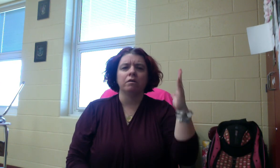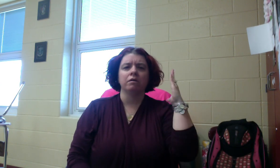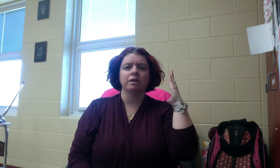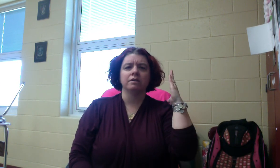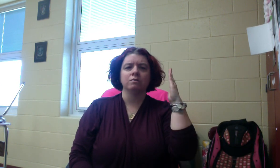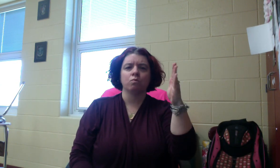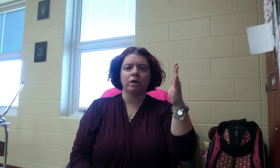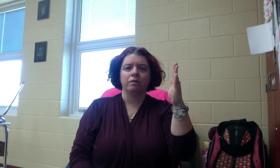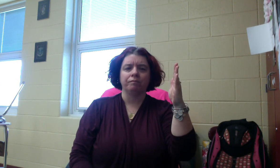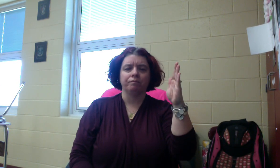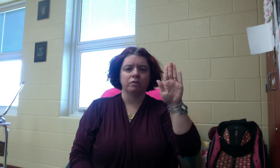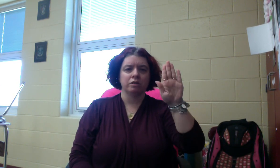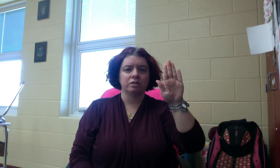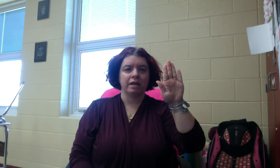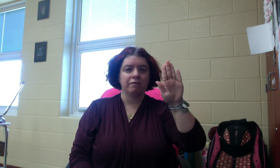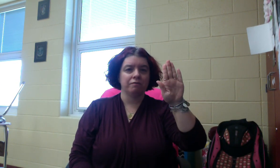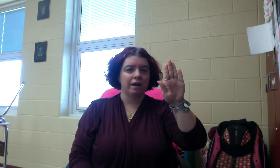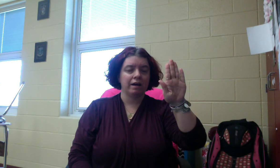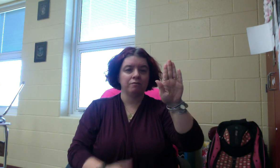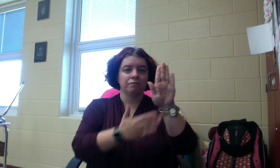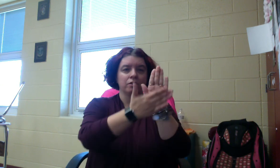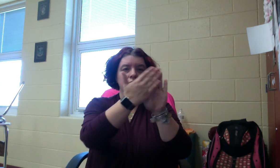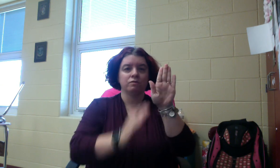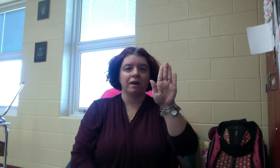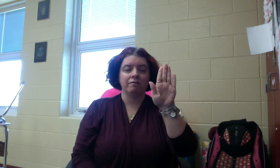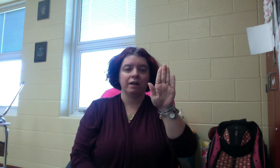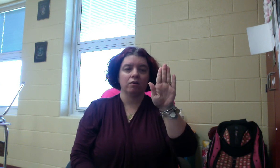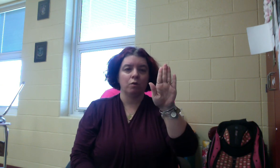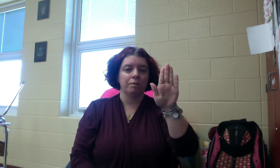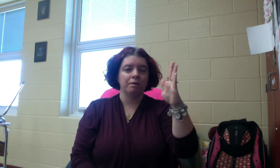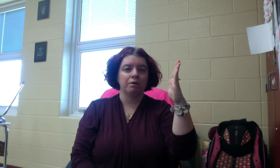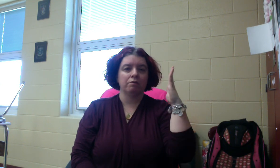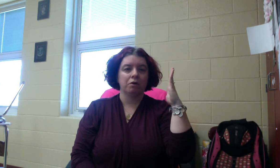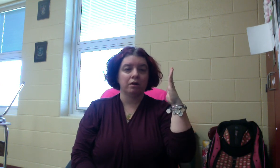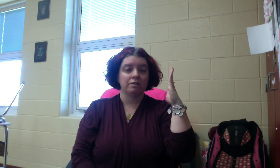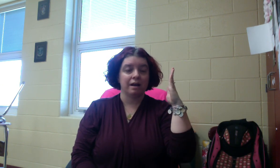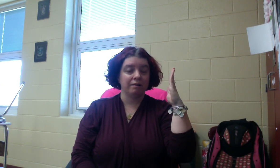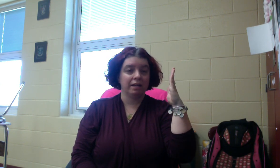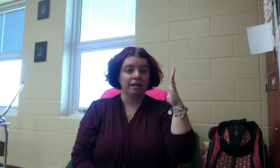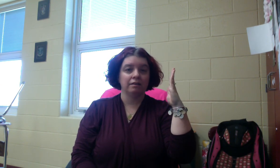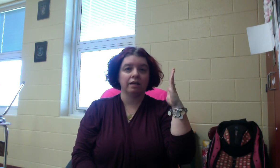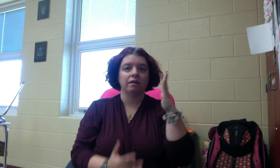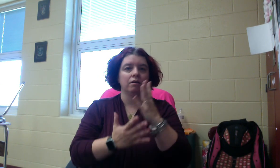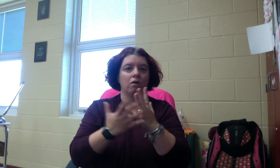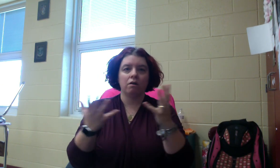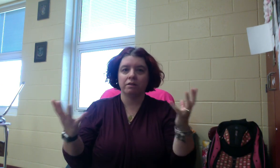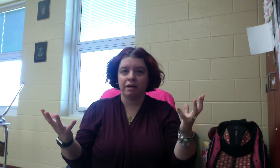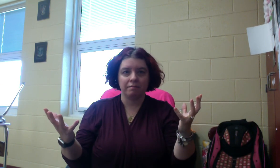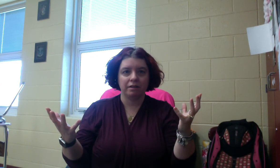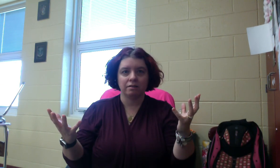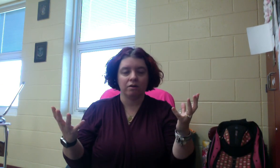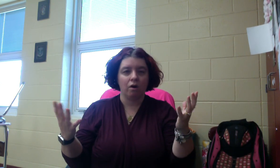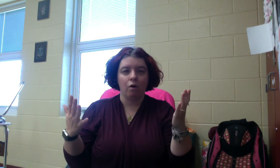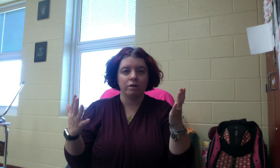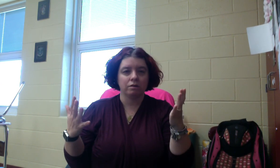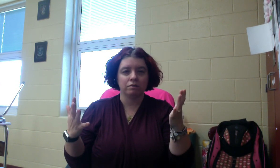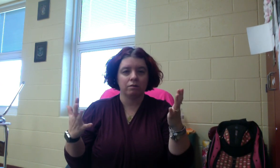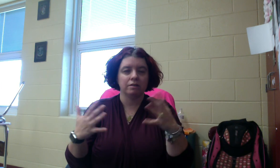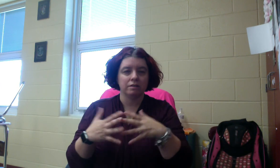is will. So you just take a five, close five hand or open be, whatever you call it, dominant hand. Get all the dominant, always, always, always the